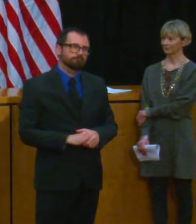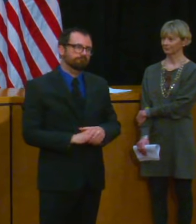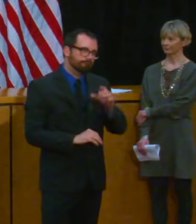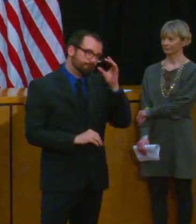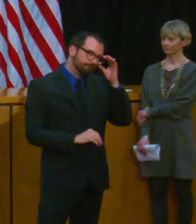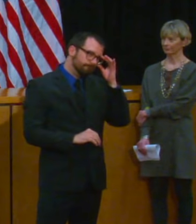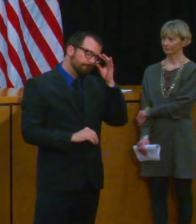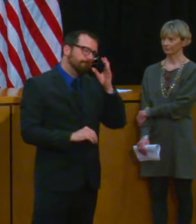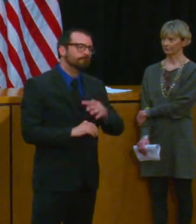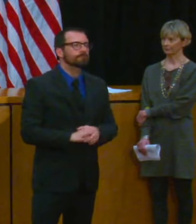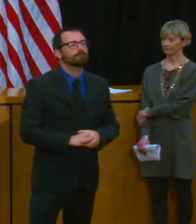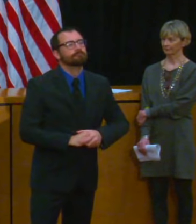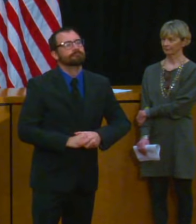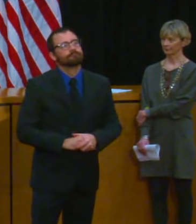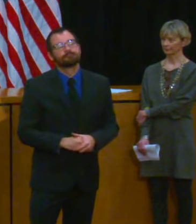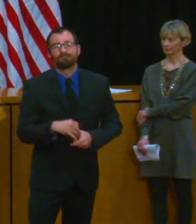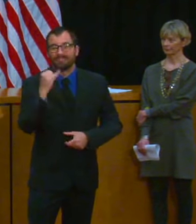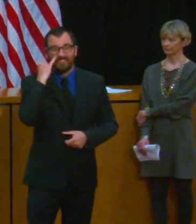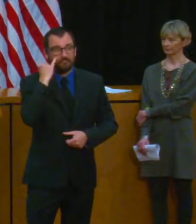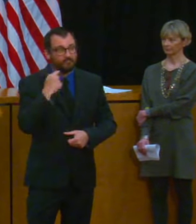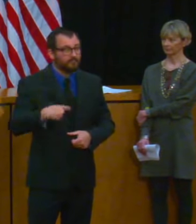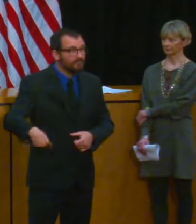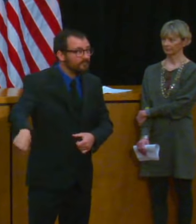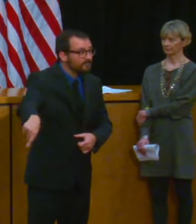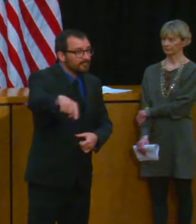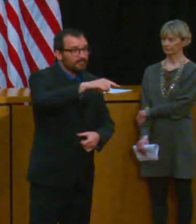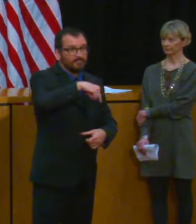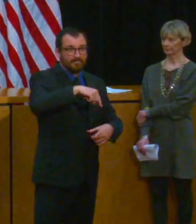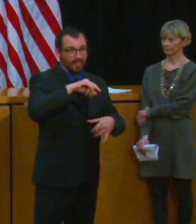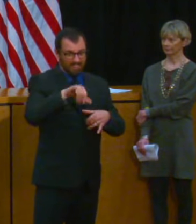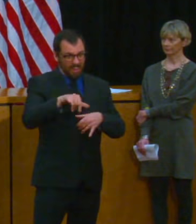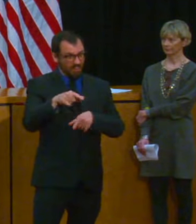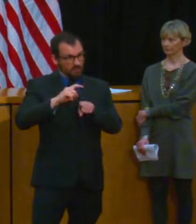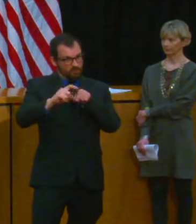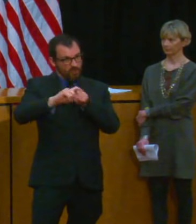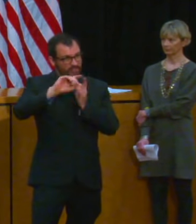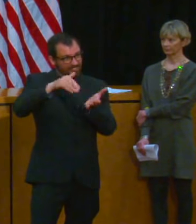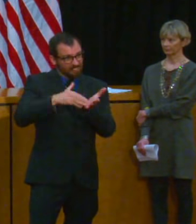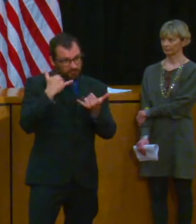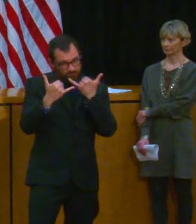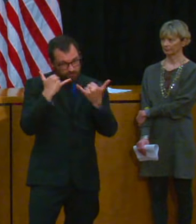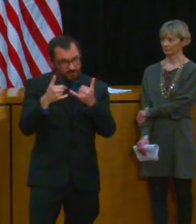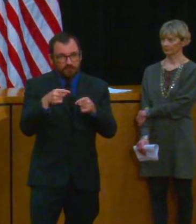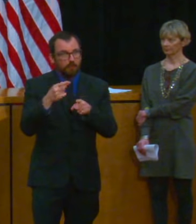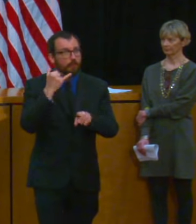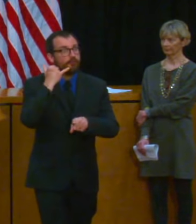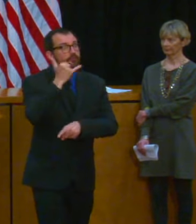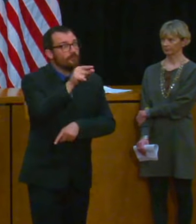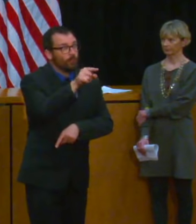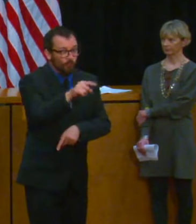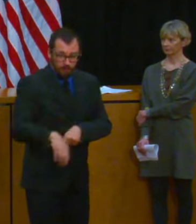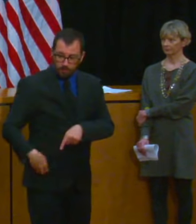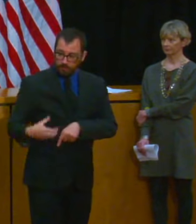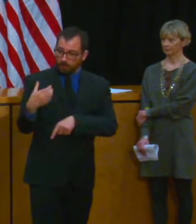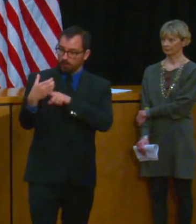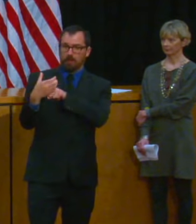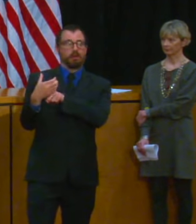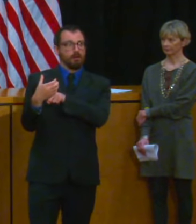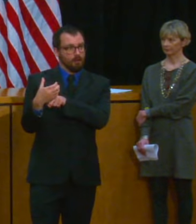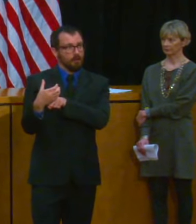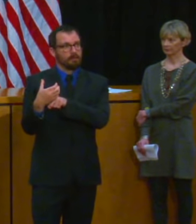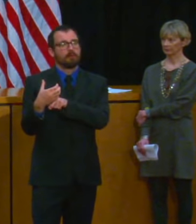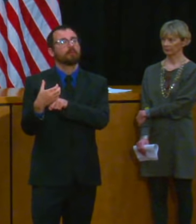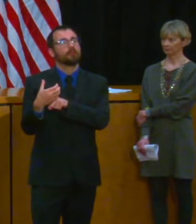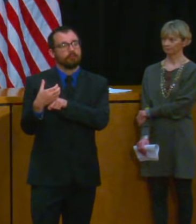please take the call and provide the relevant information to the caller what's been interesting